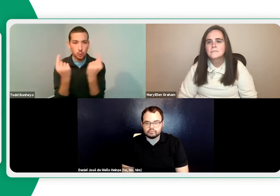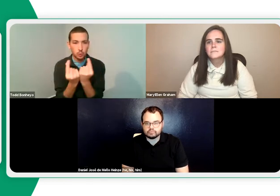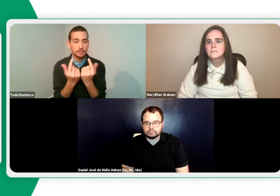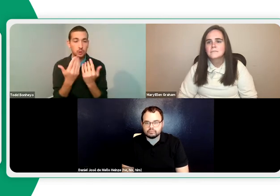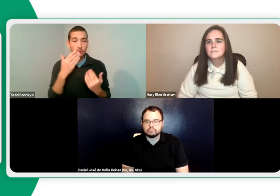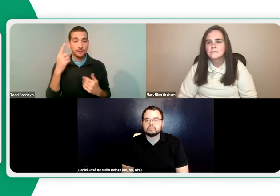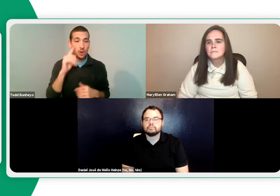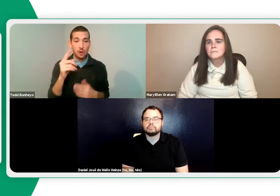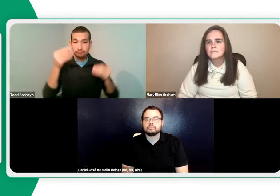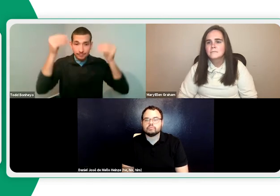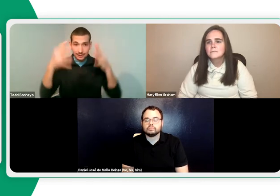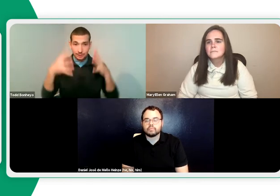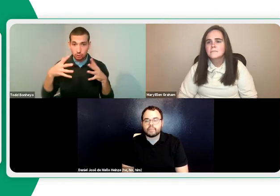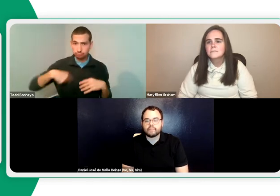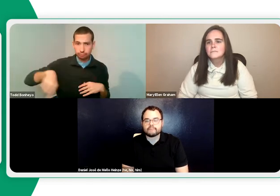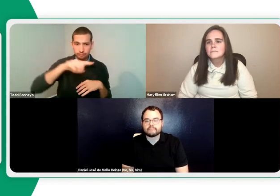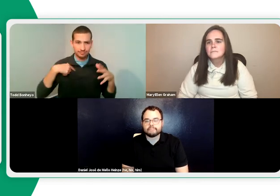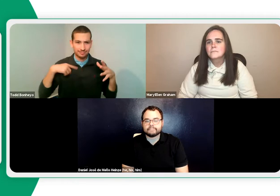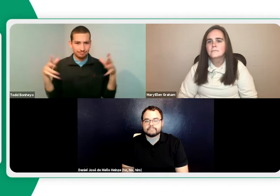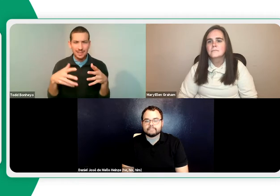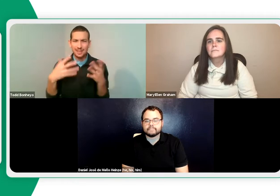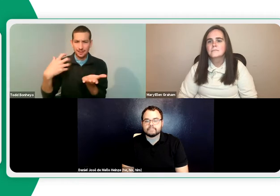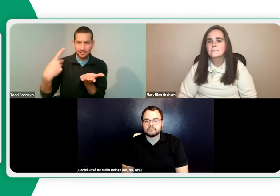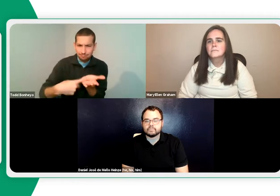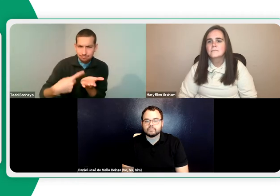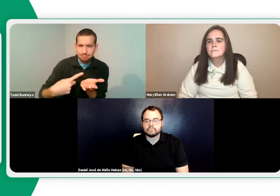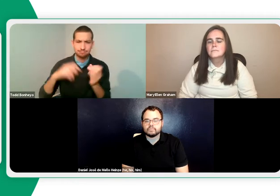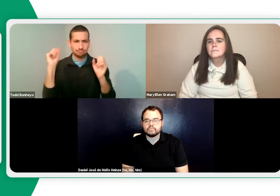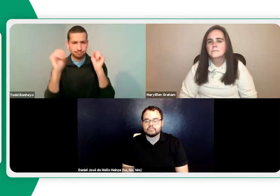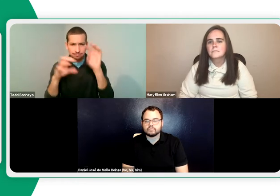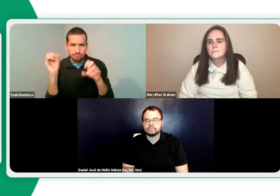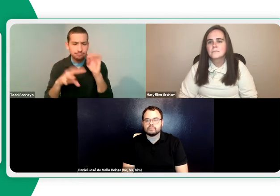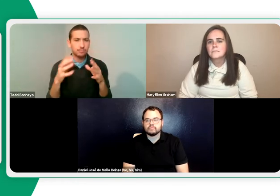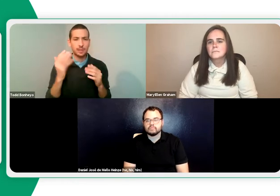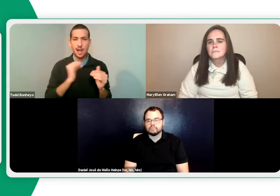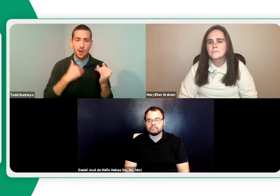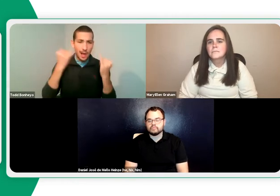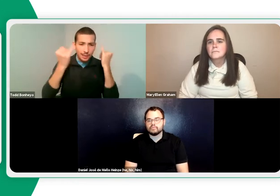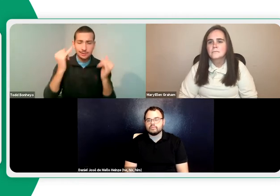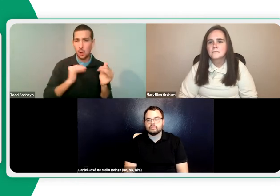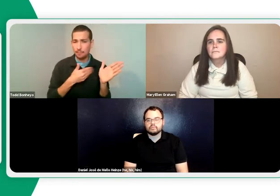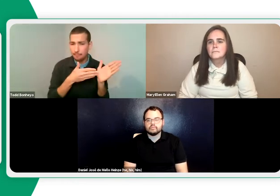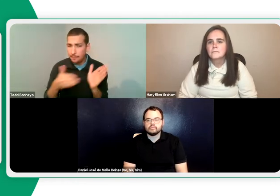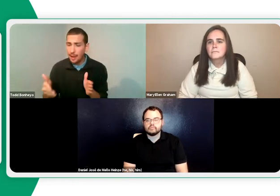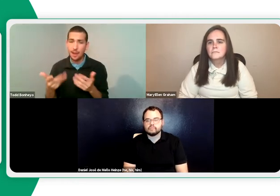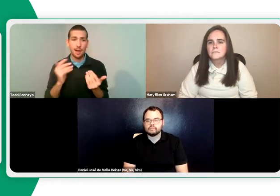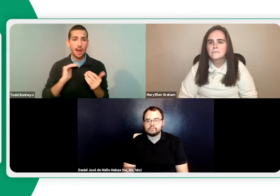platform is if it's, let's say, a user group, like, let's say, a group of teachers that want to get together for brainstorming sessions